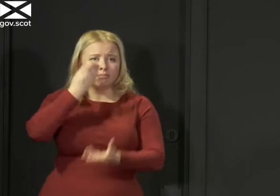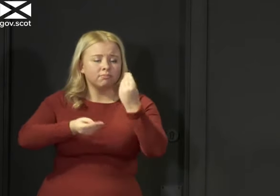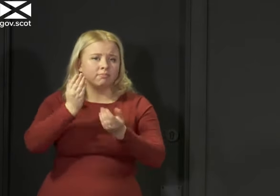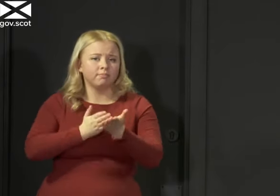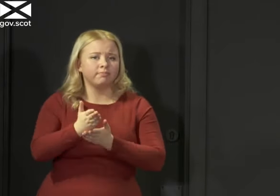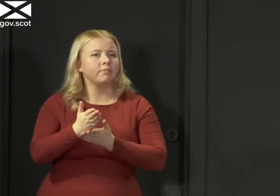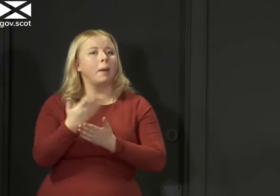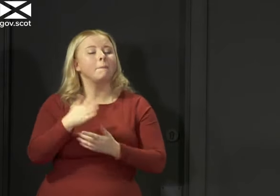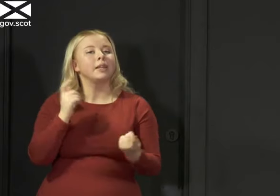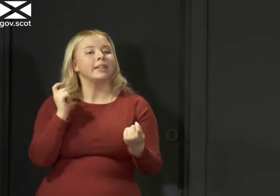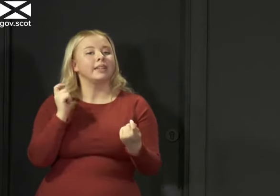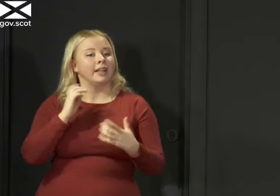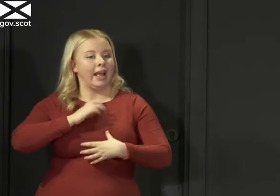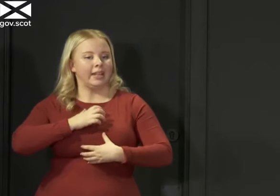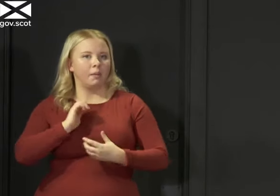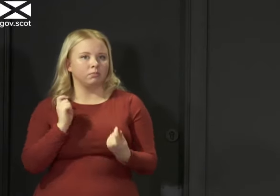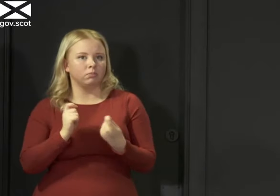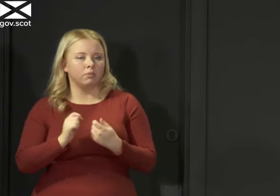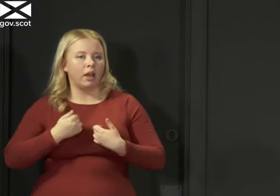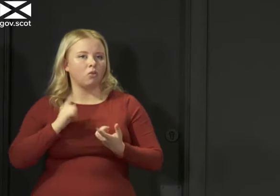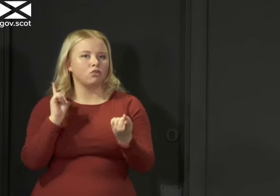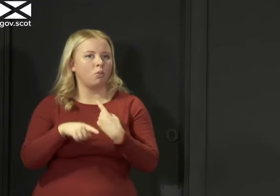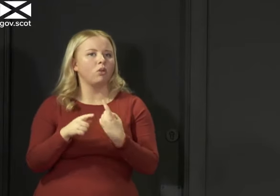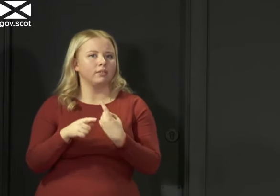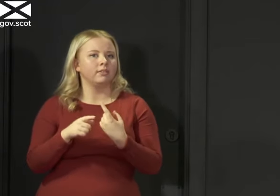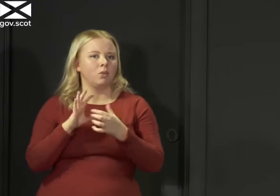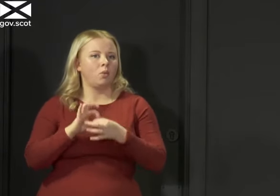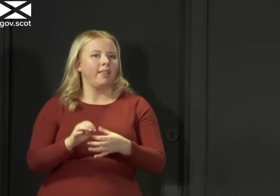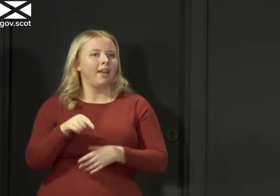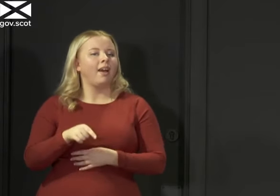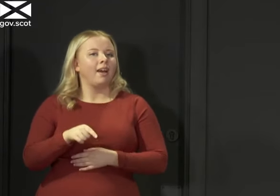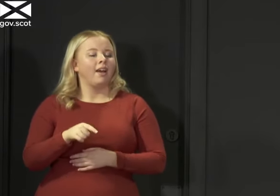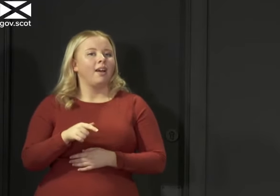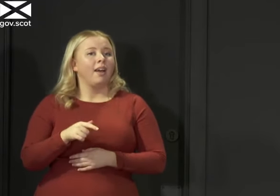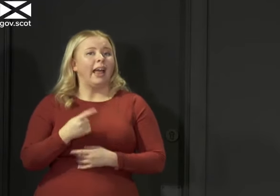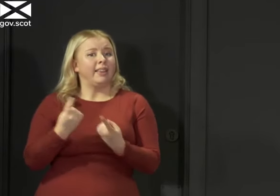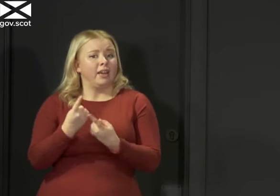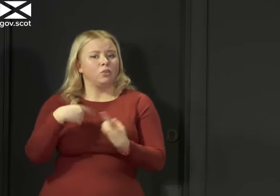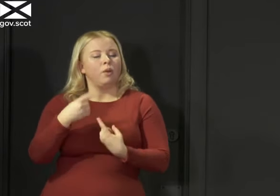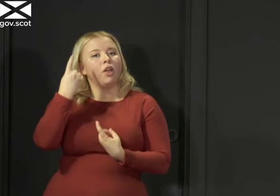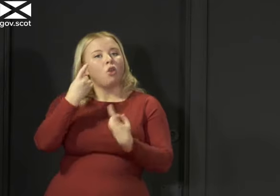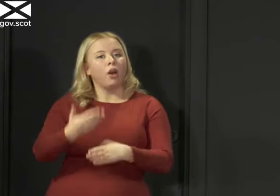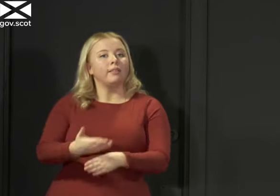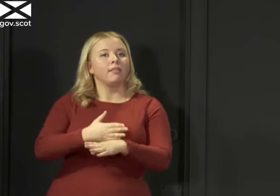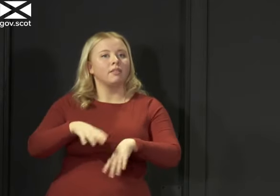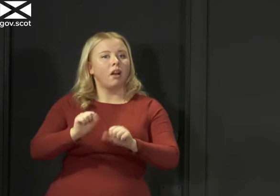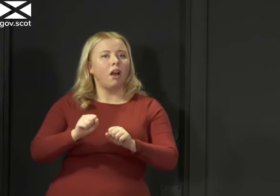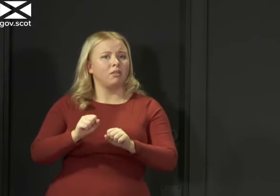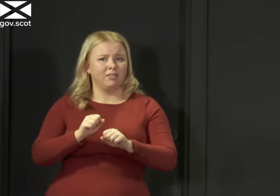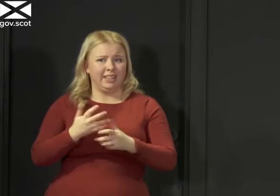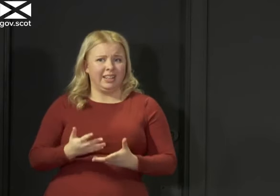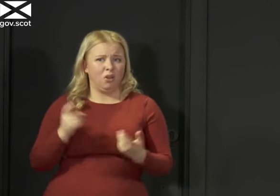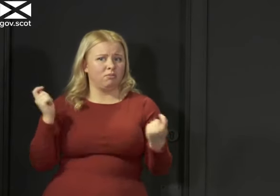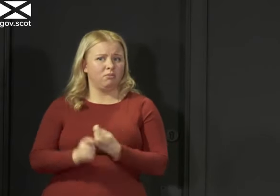this virus and we've adapted our response accordingly. And things that we might have thought earlier on, we now don't think because the